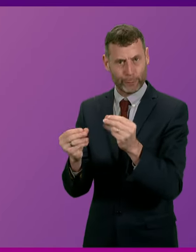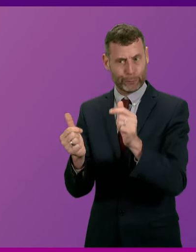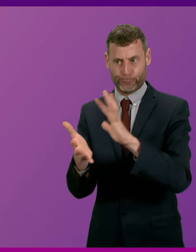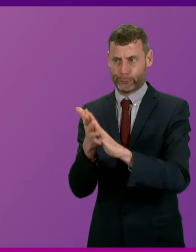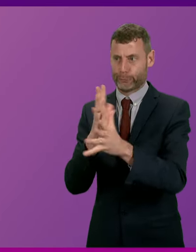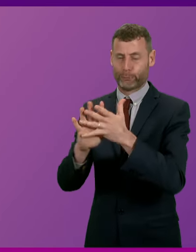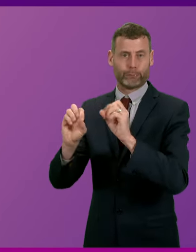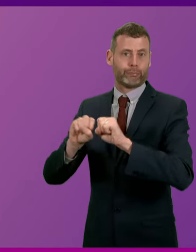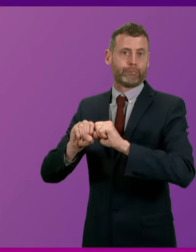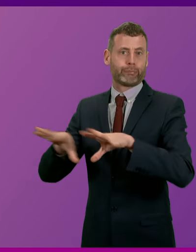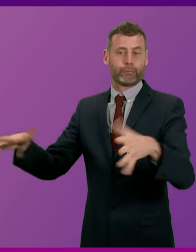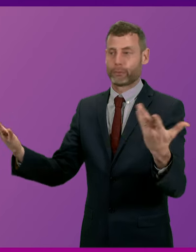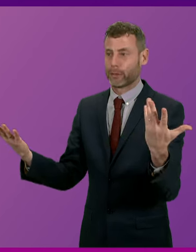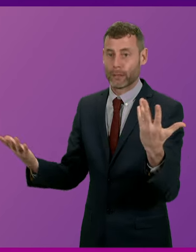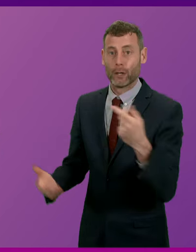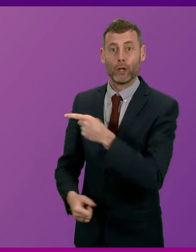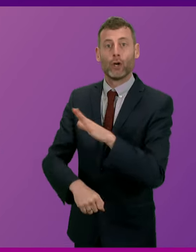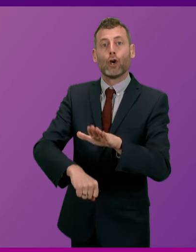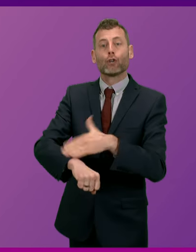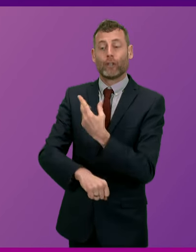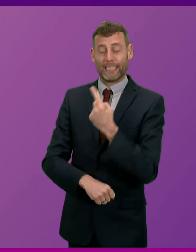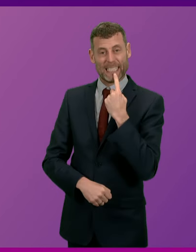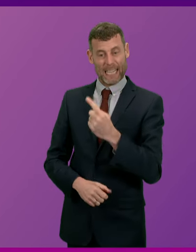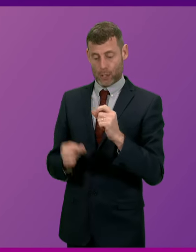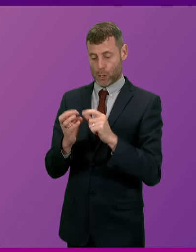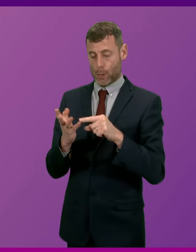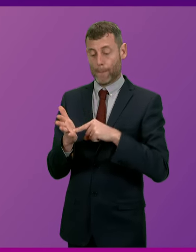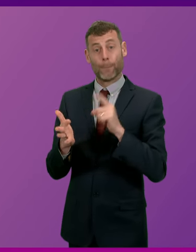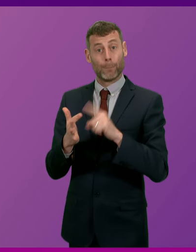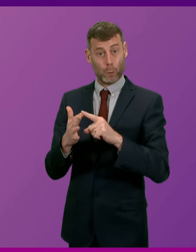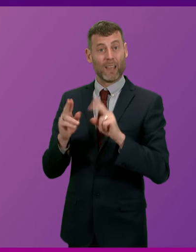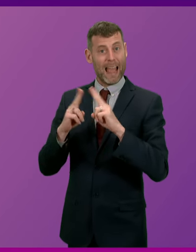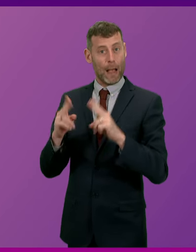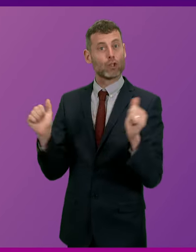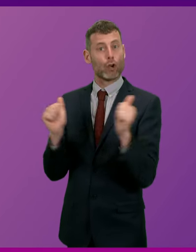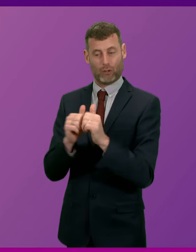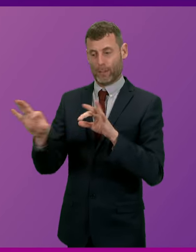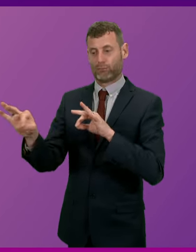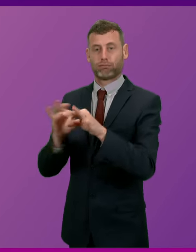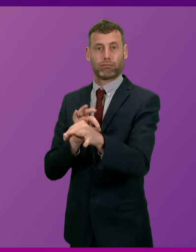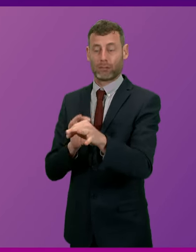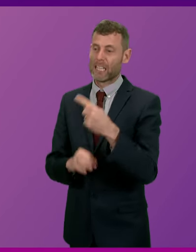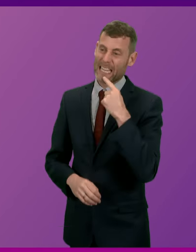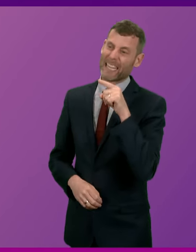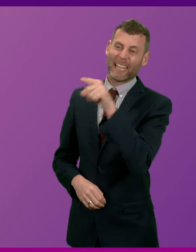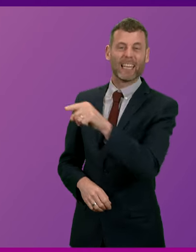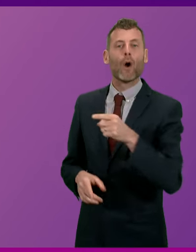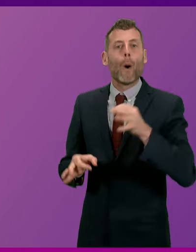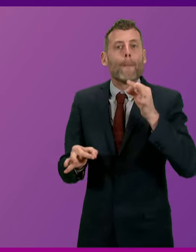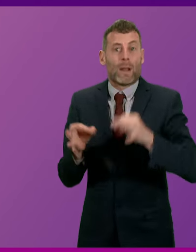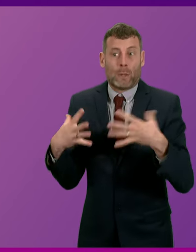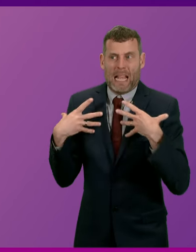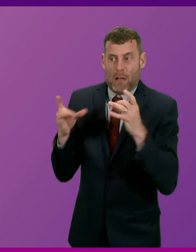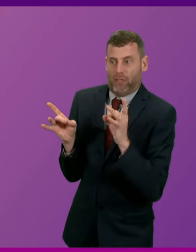The Greens have called the ending of the Bute House Agreement as, these are their words, an act of political cowardice by the